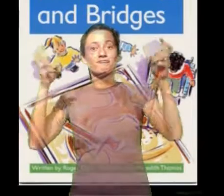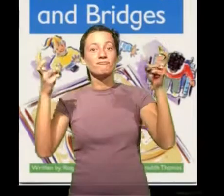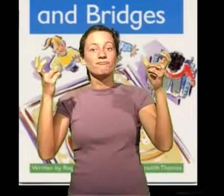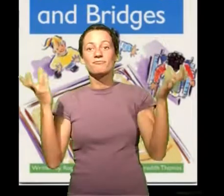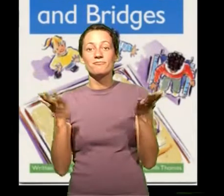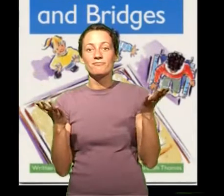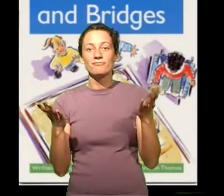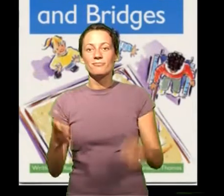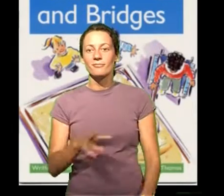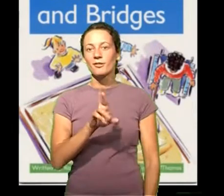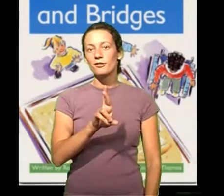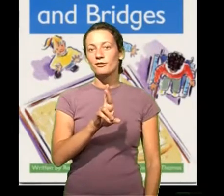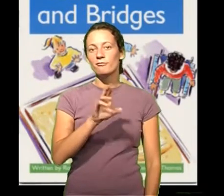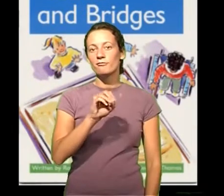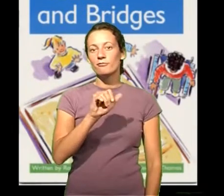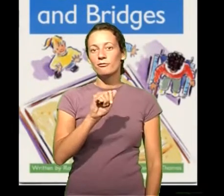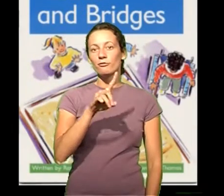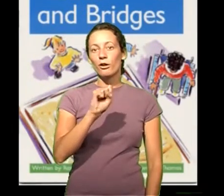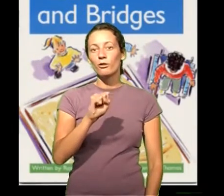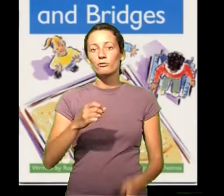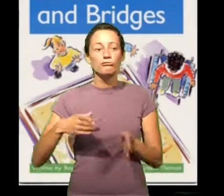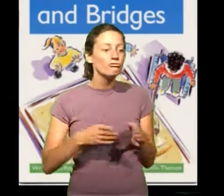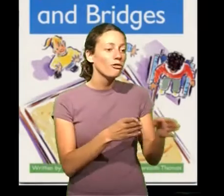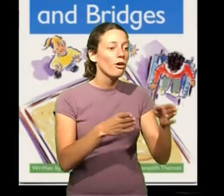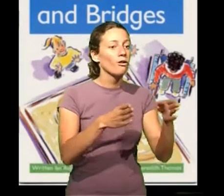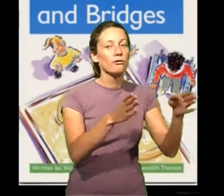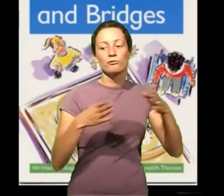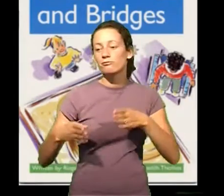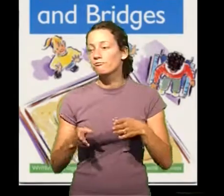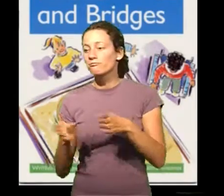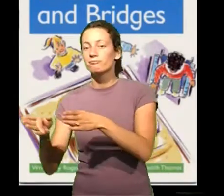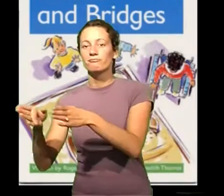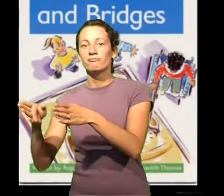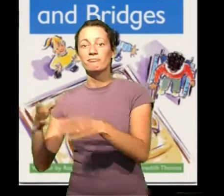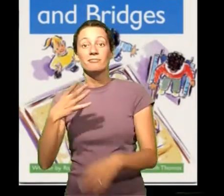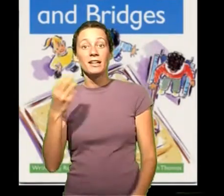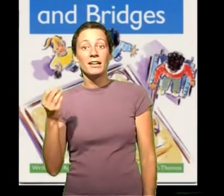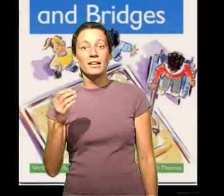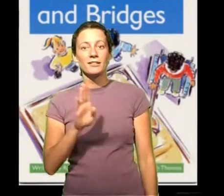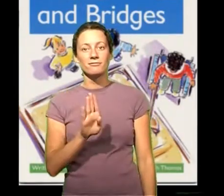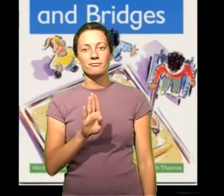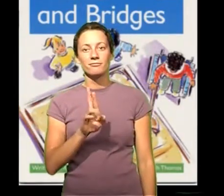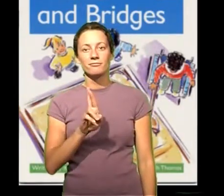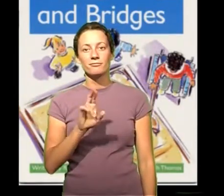The title of this book is Roads and Bridges.